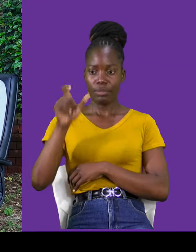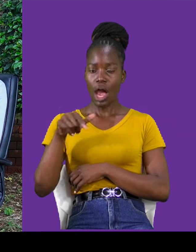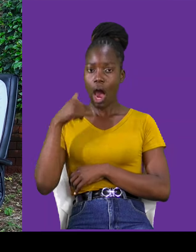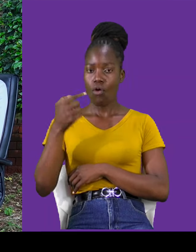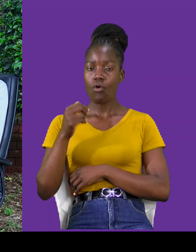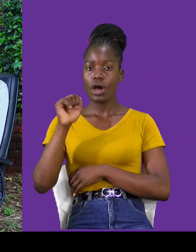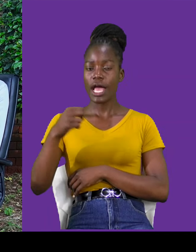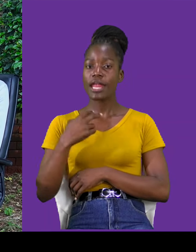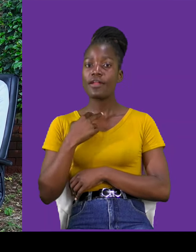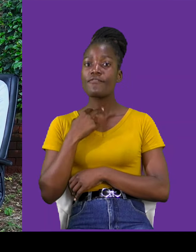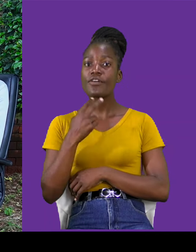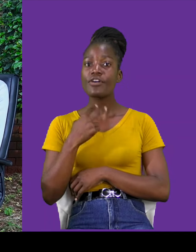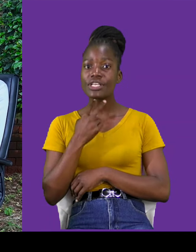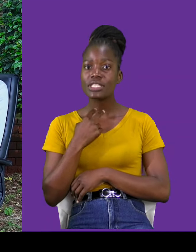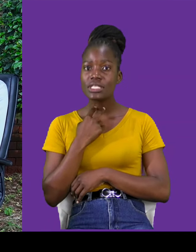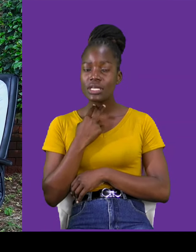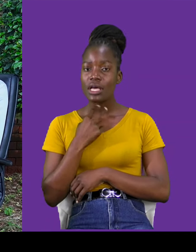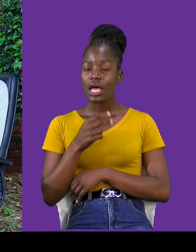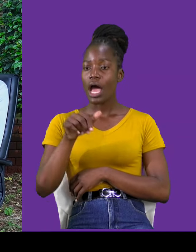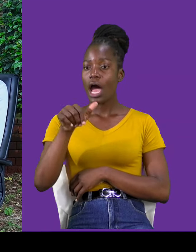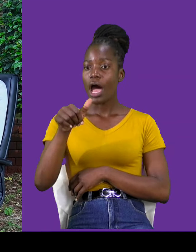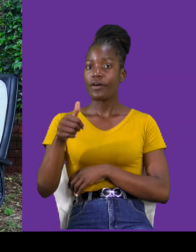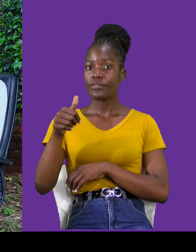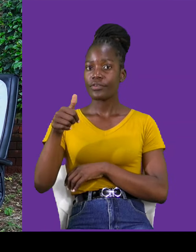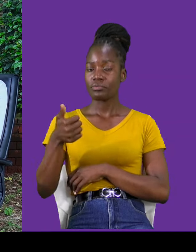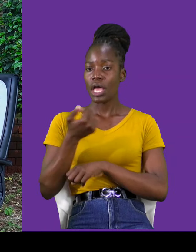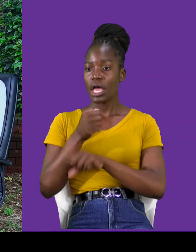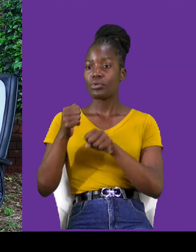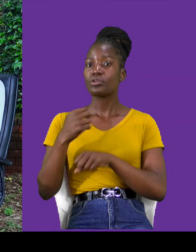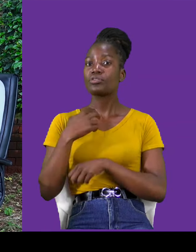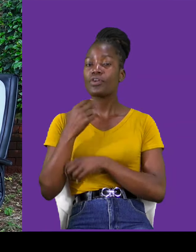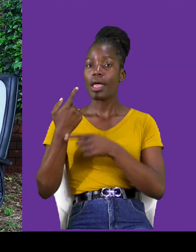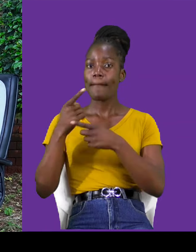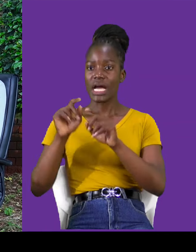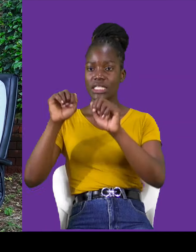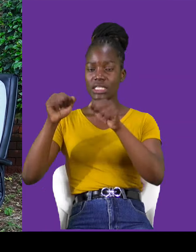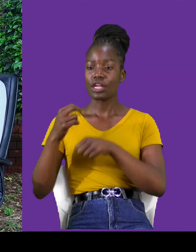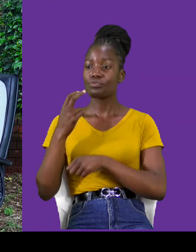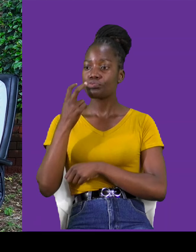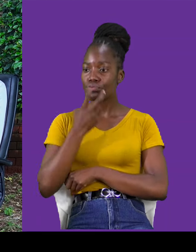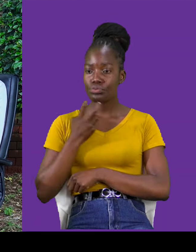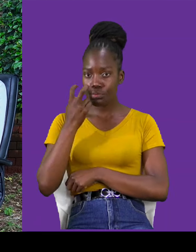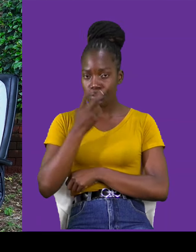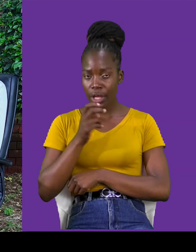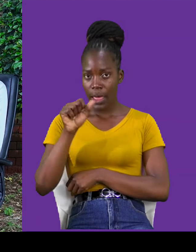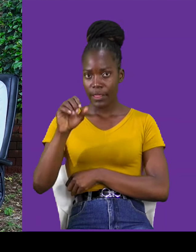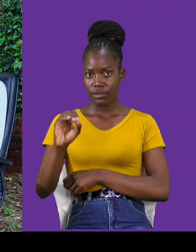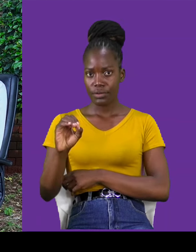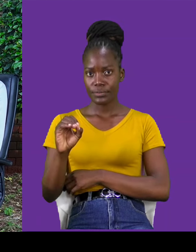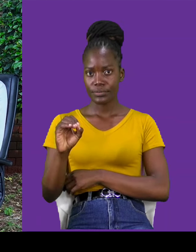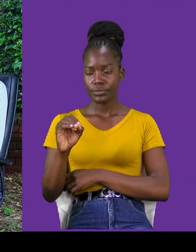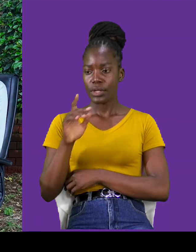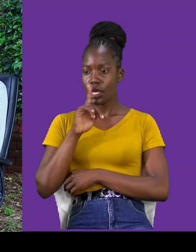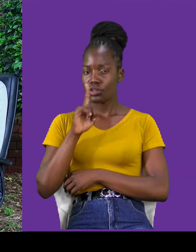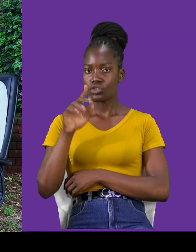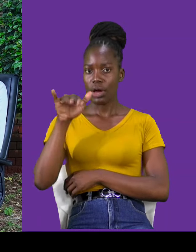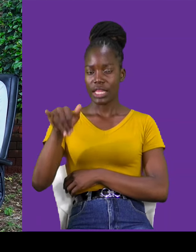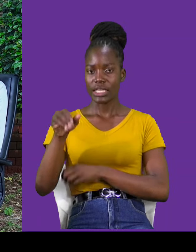there is another deaf who can't voice, but they can repread. So, make sure if a deaf person